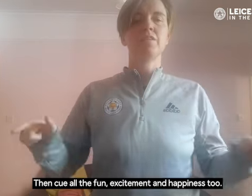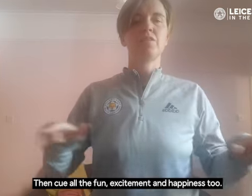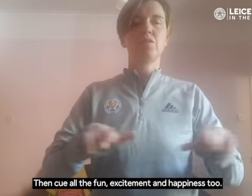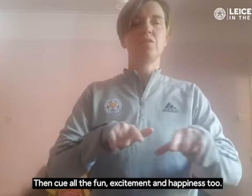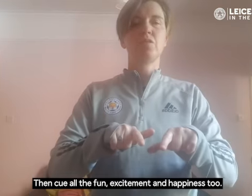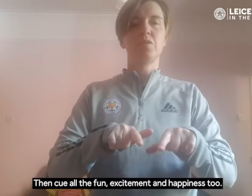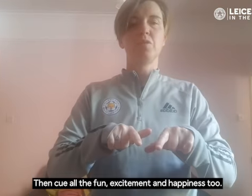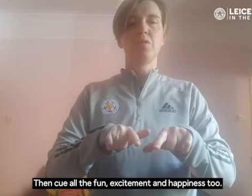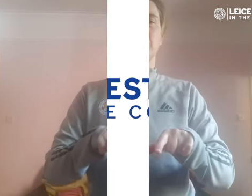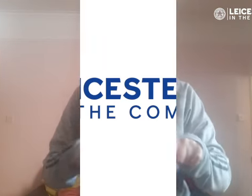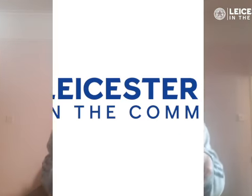too.